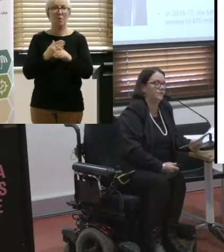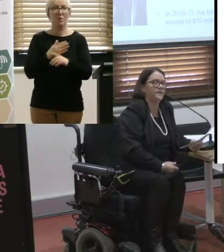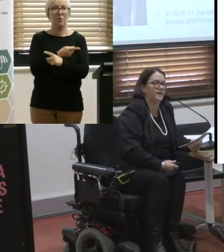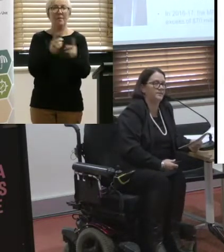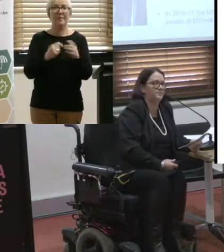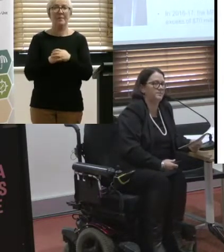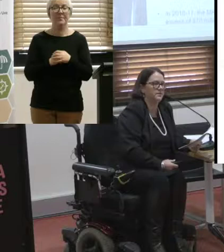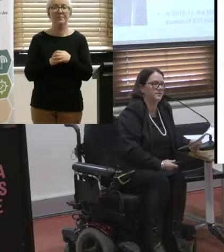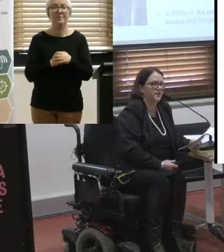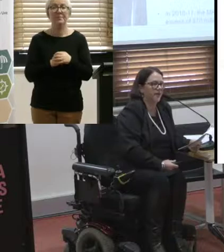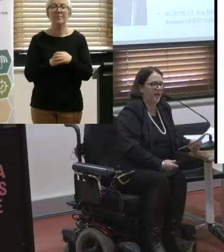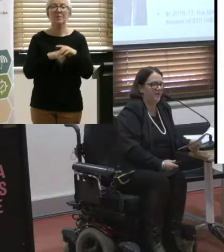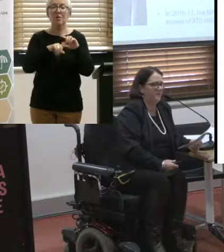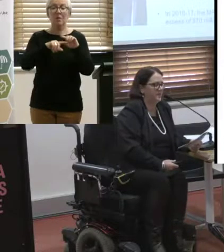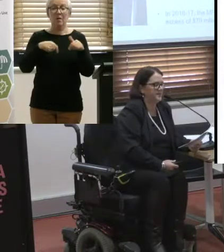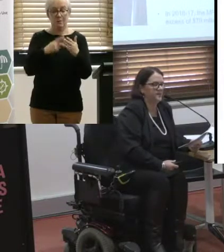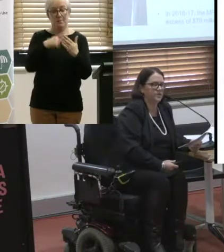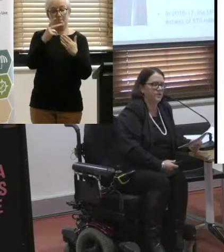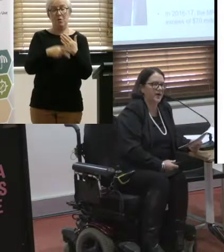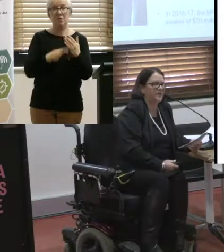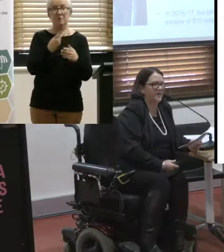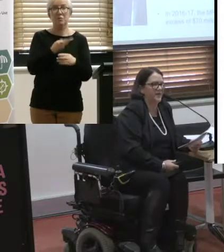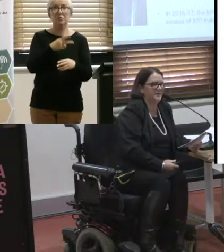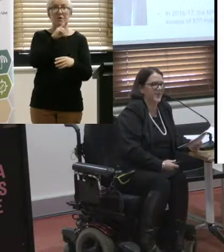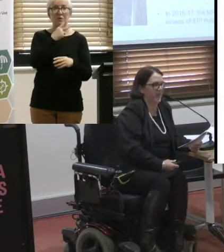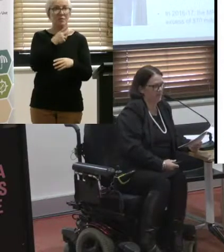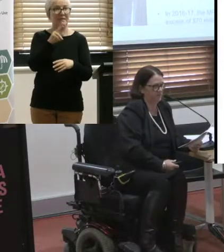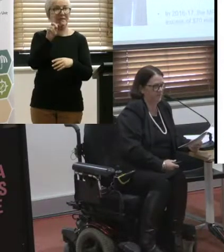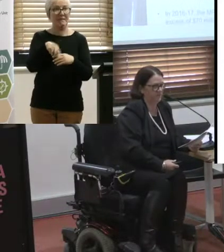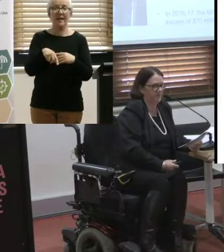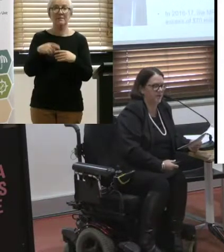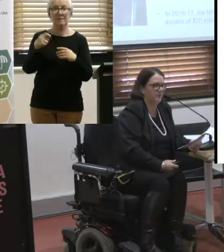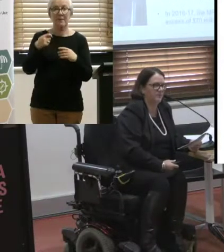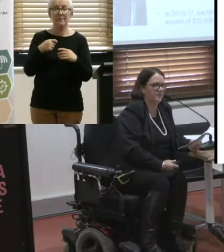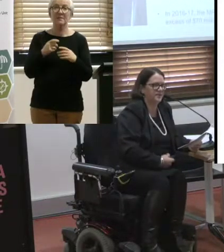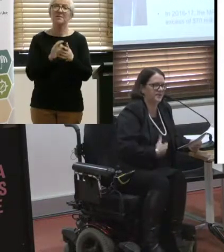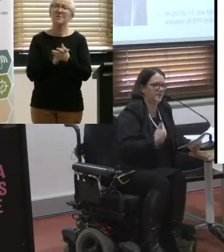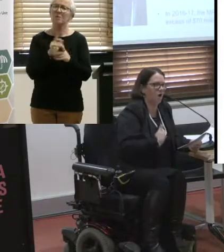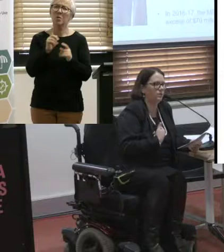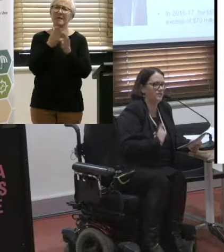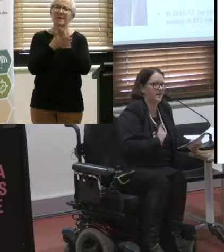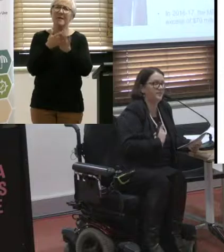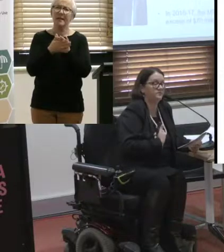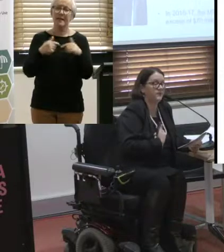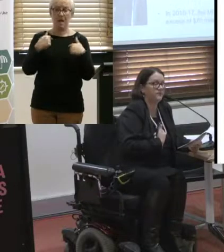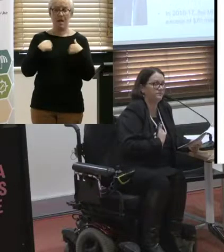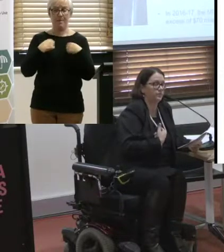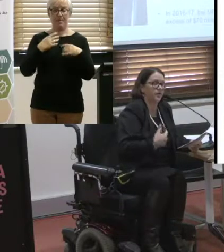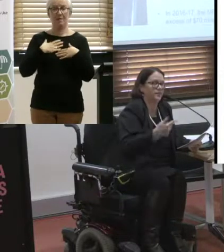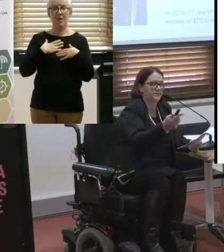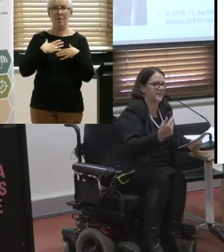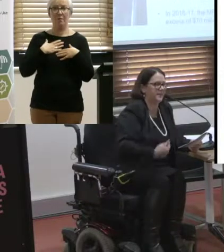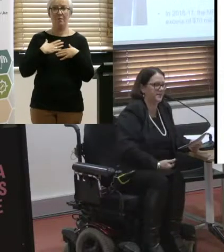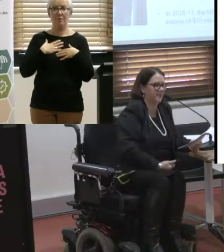220,000 members. At the moment there's just under 100,000 active members. Now what that means is I was an active member